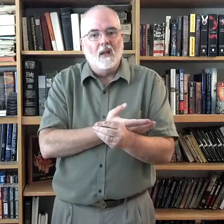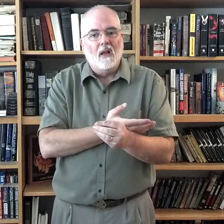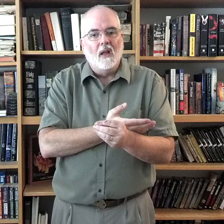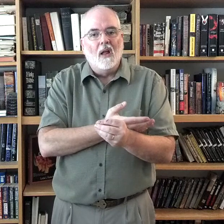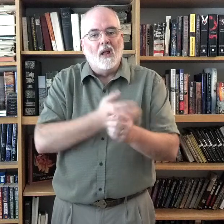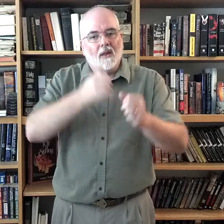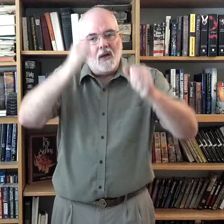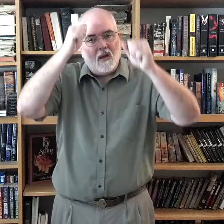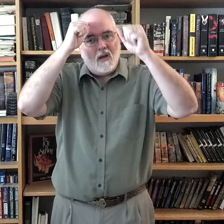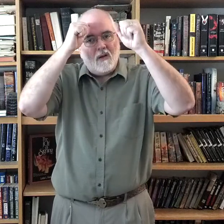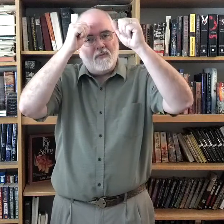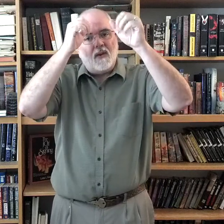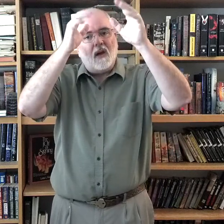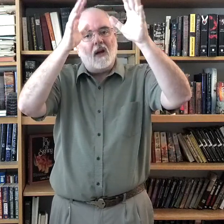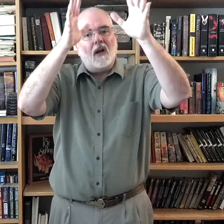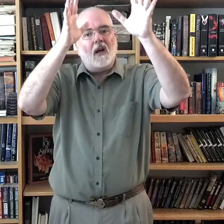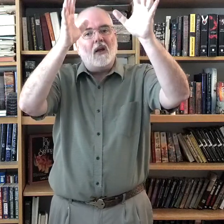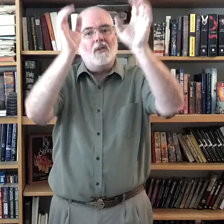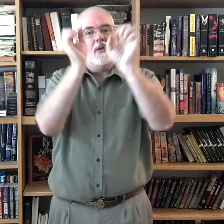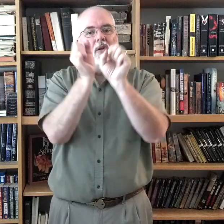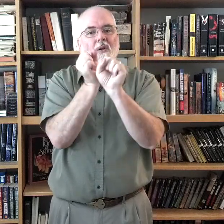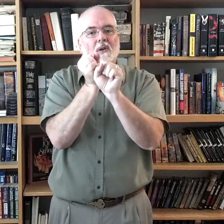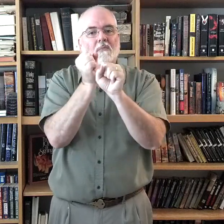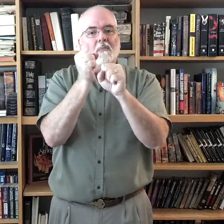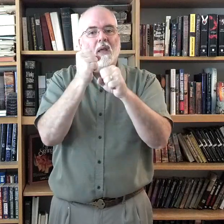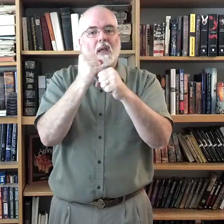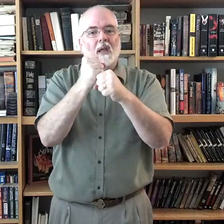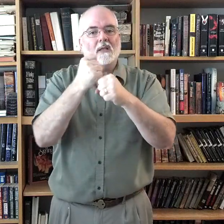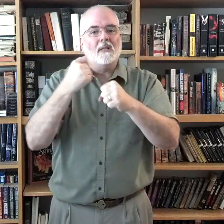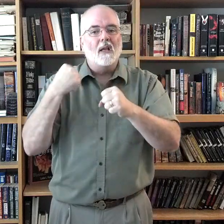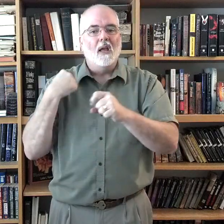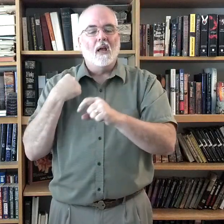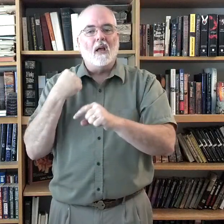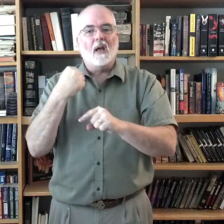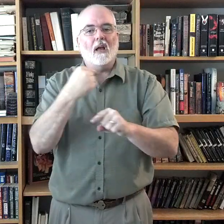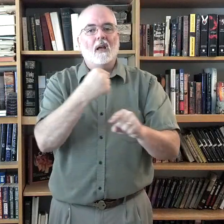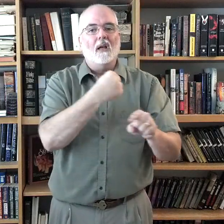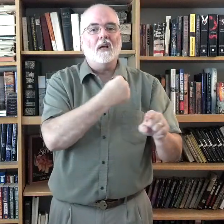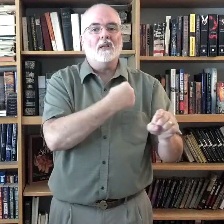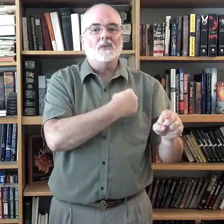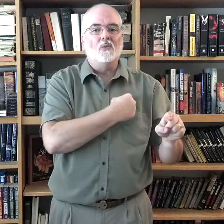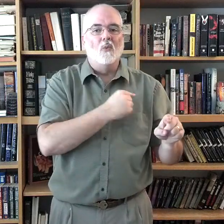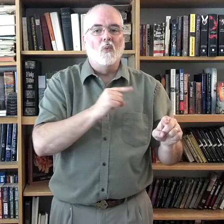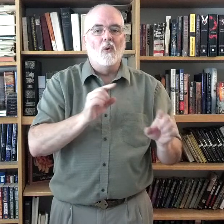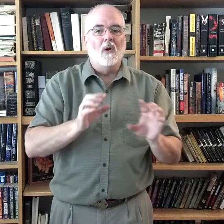the Father makes us one.